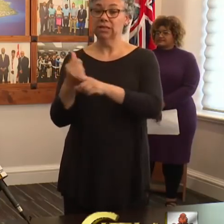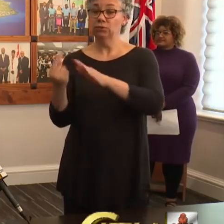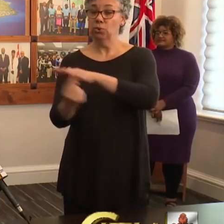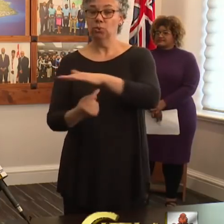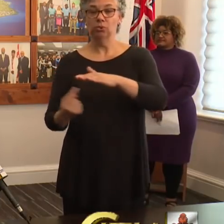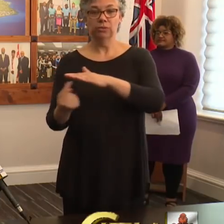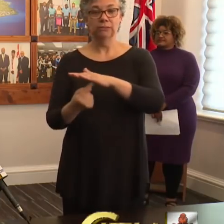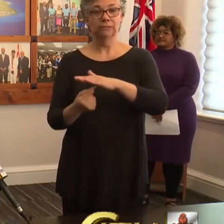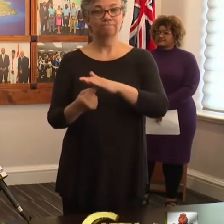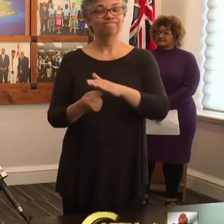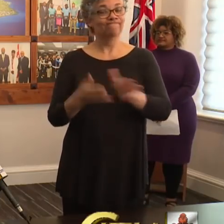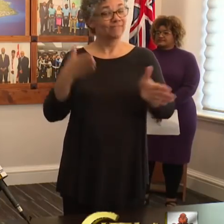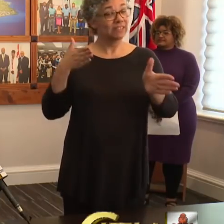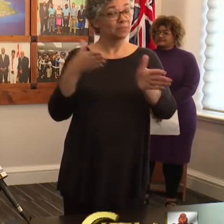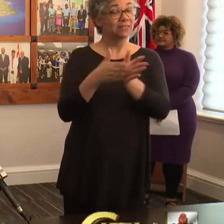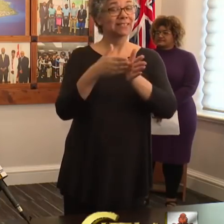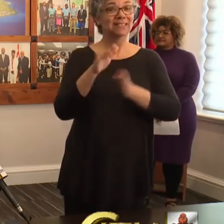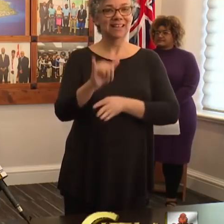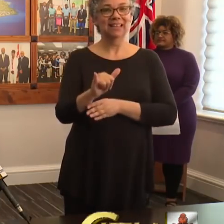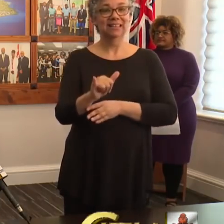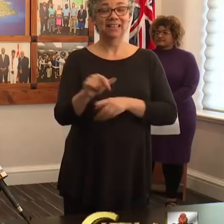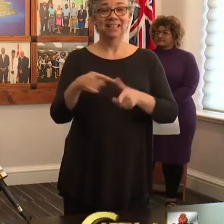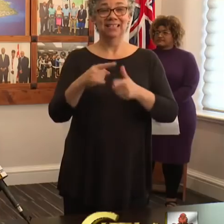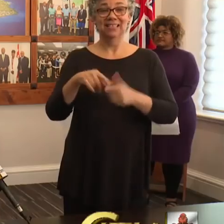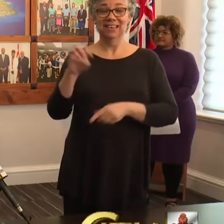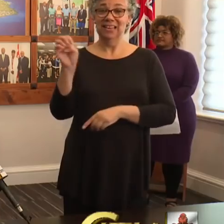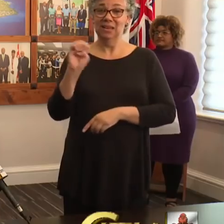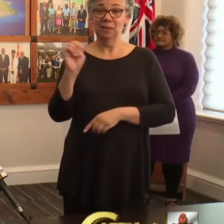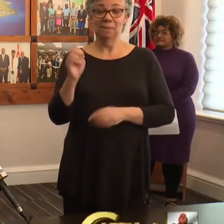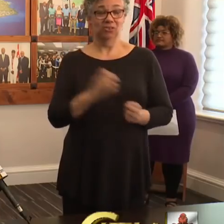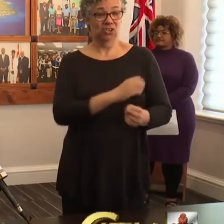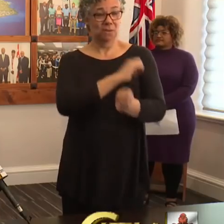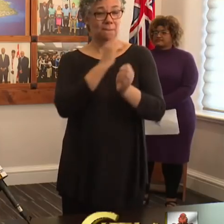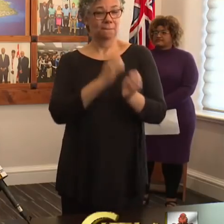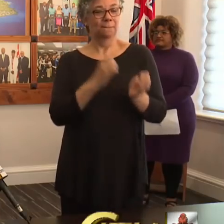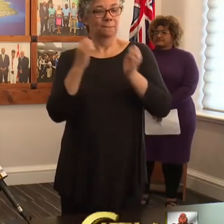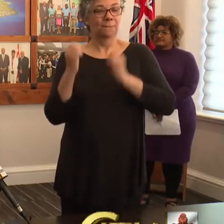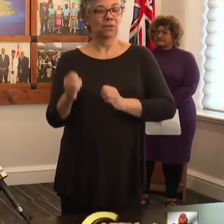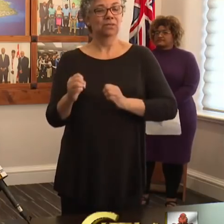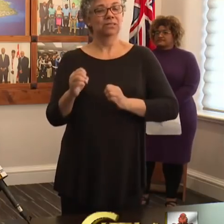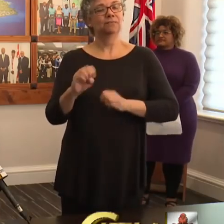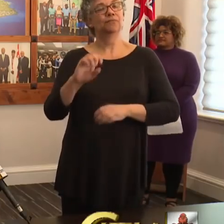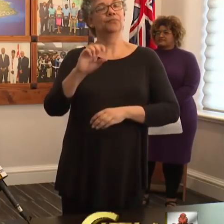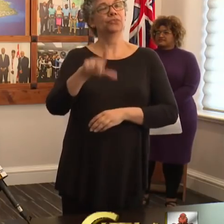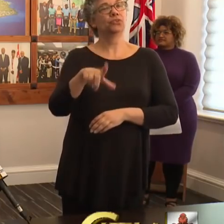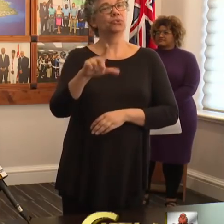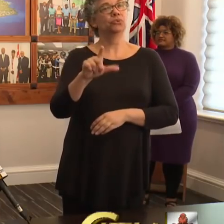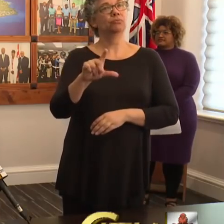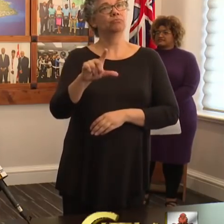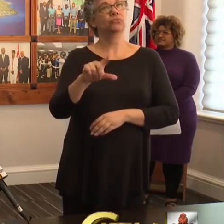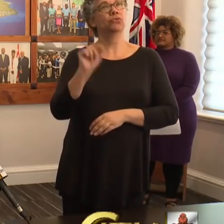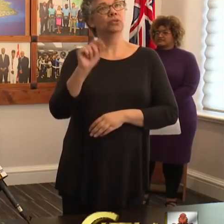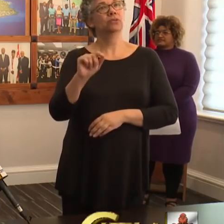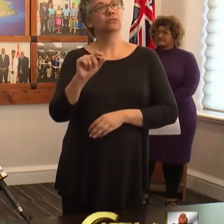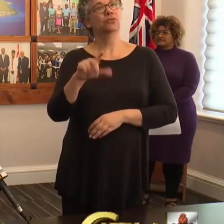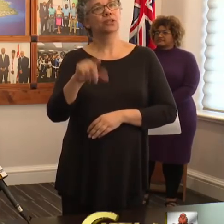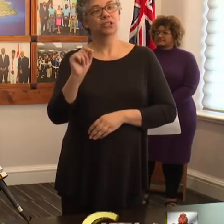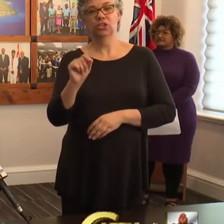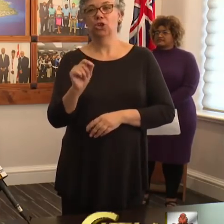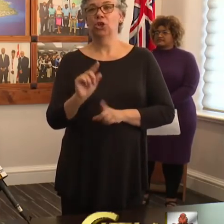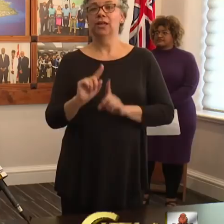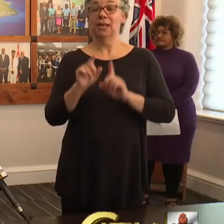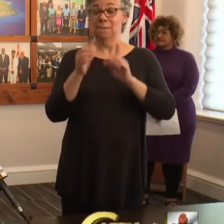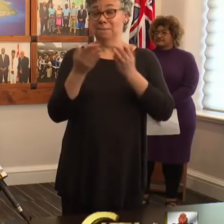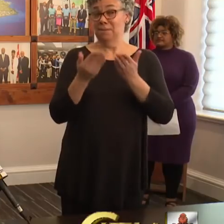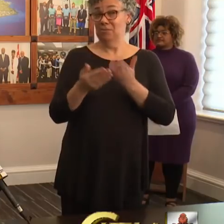Breach of that, the Emergency Power's COVID-19 Regulations 2020 can lead, on conviction, to a